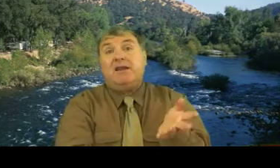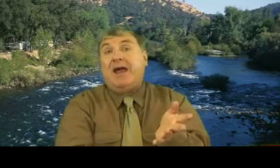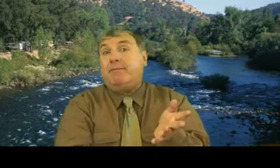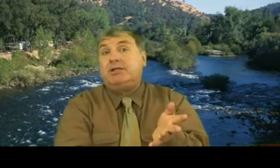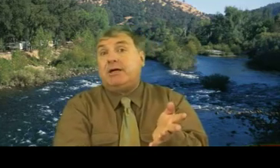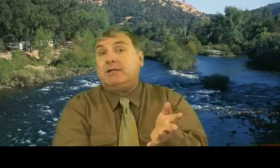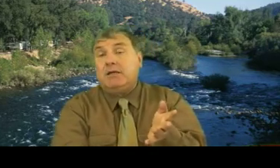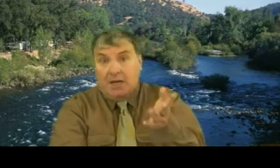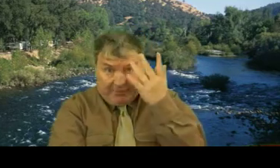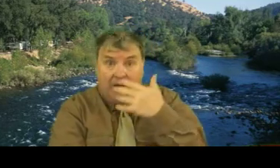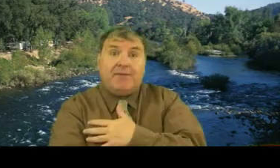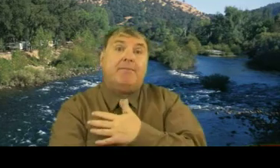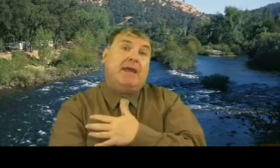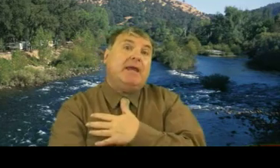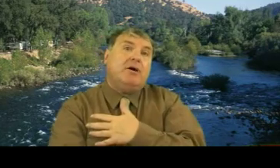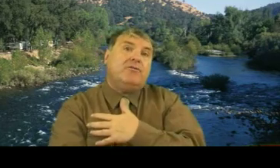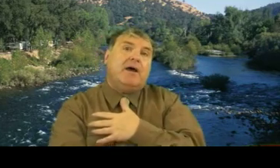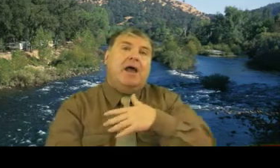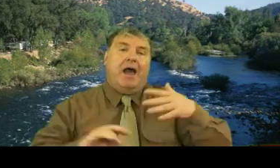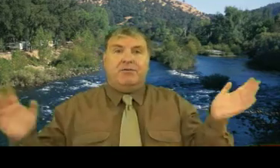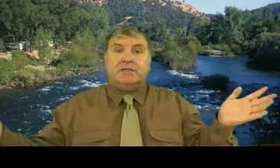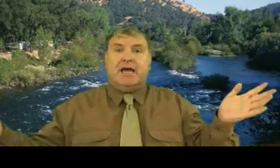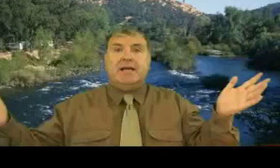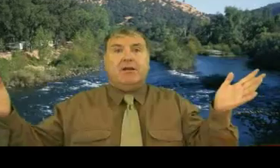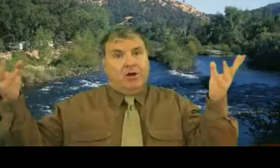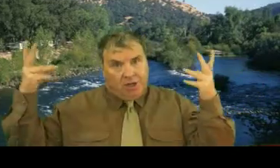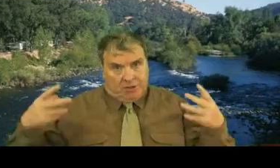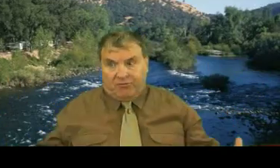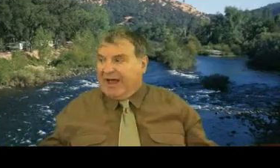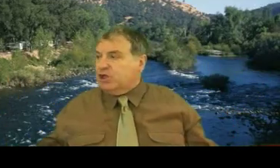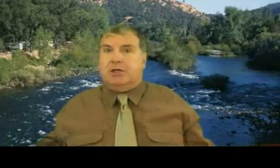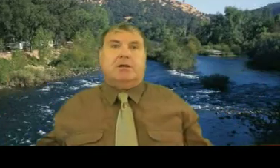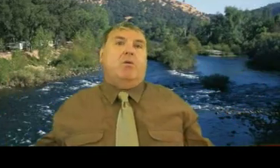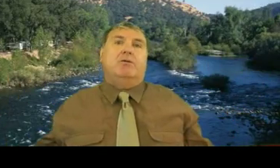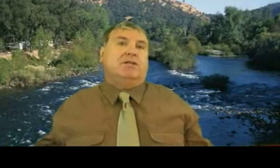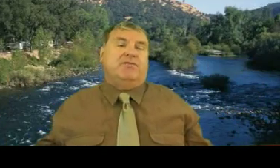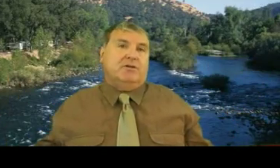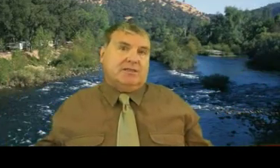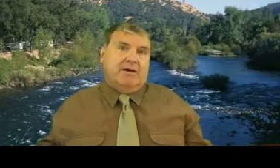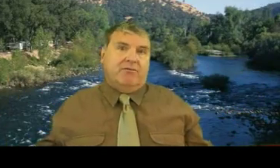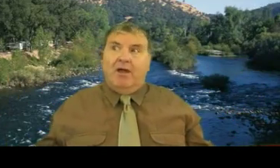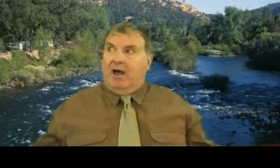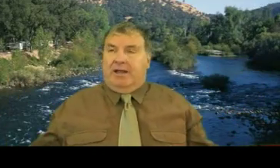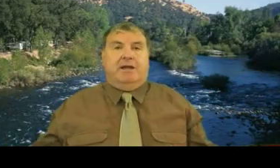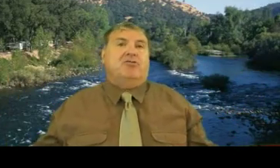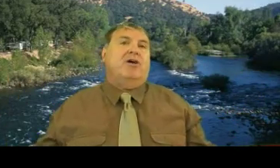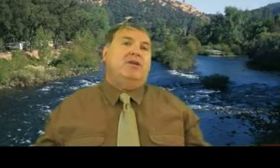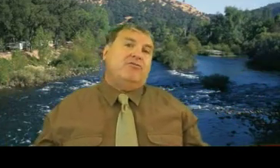get that image done? Have you had that makeover? Have you decided on a new fashion quota for yourself? Are you going to try new